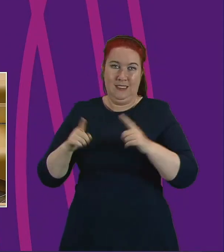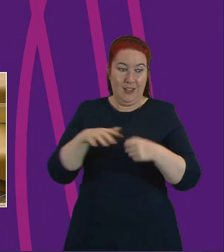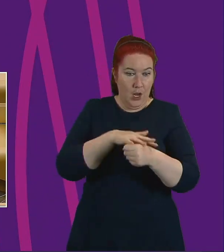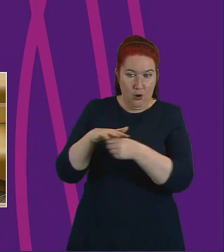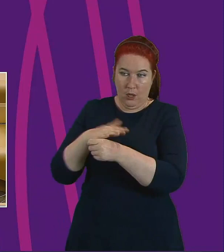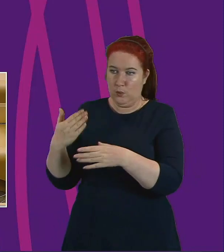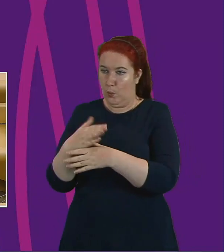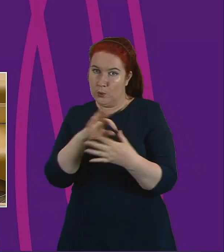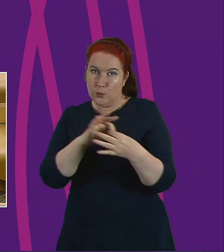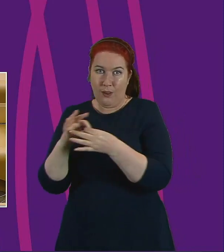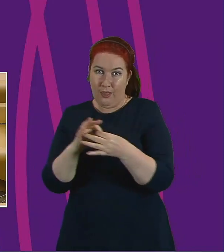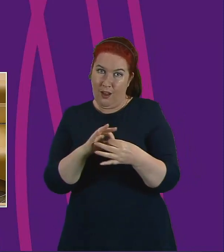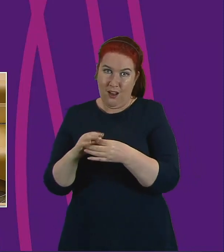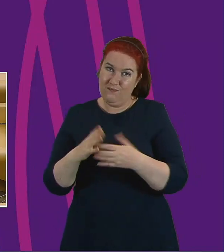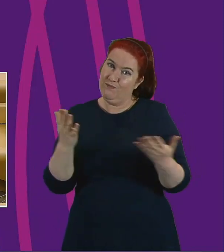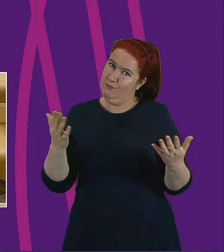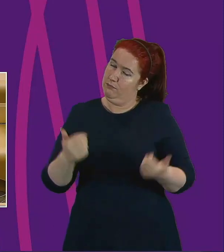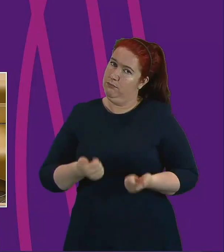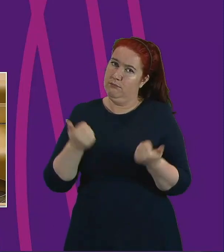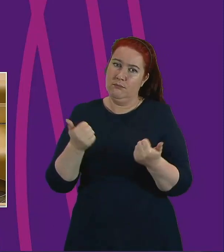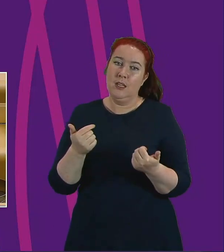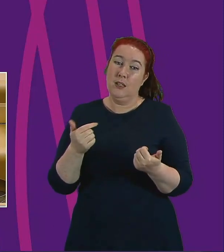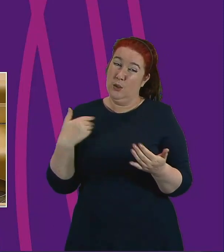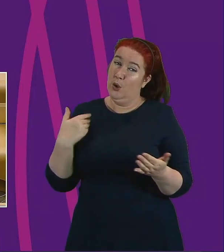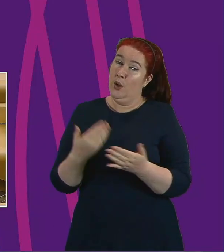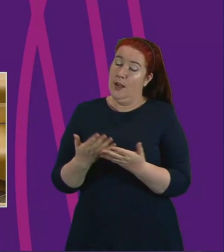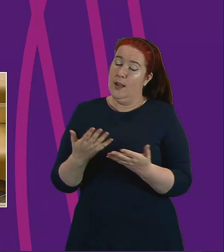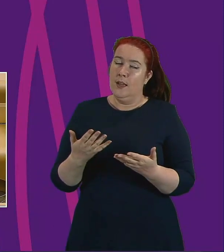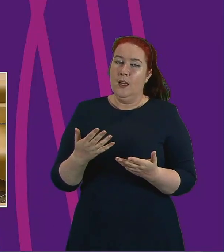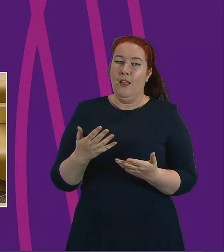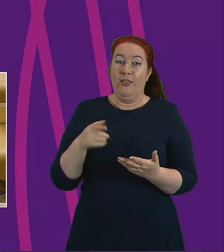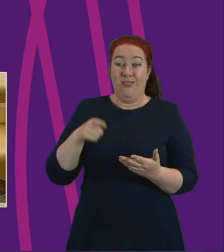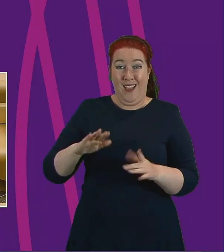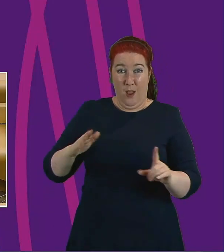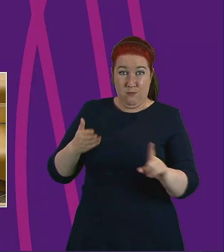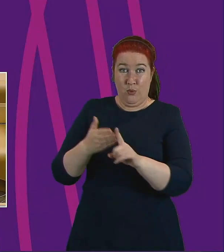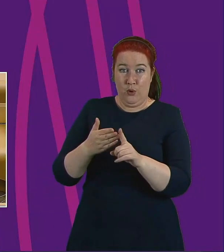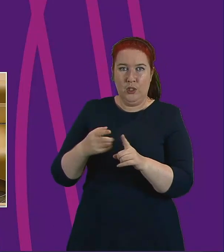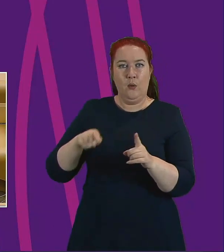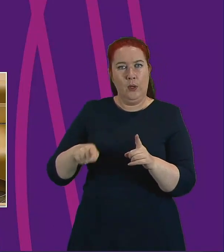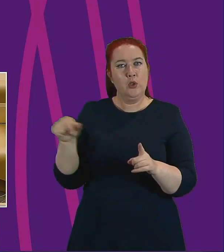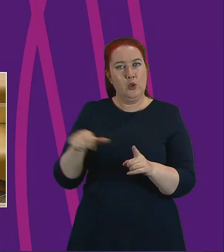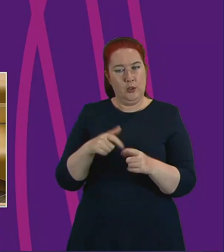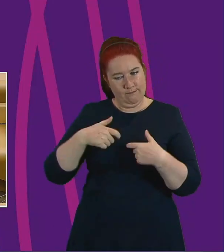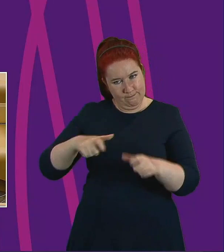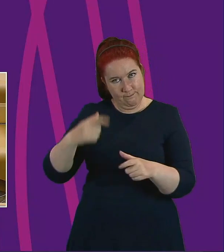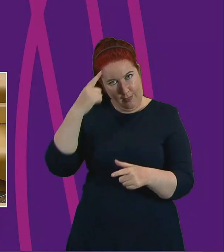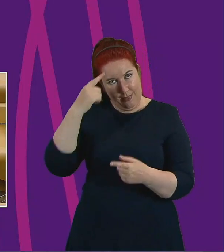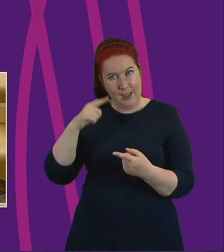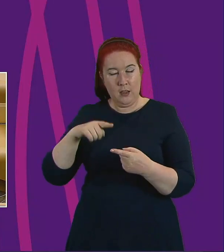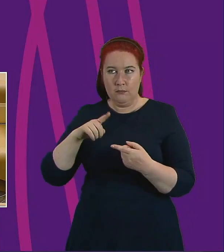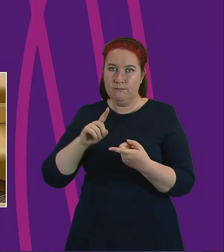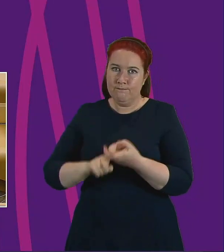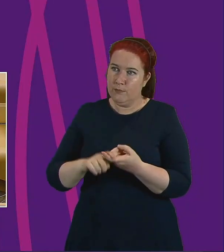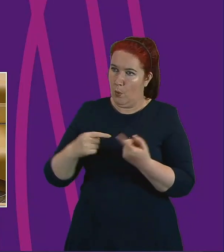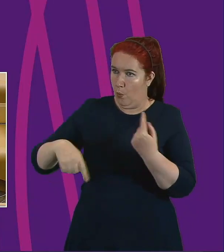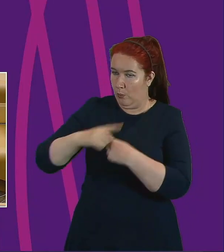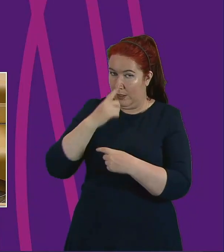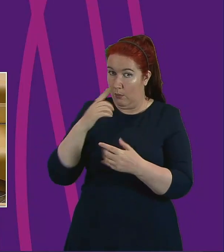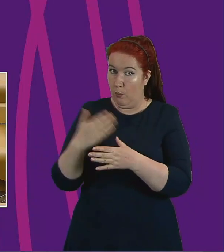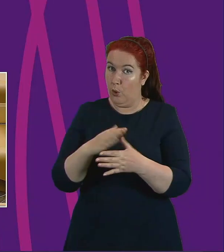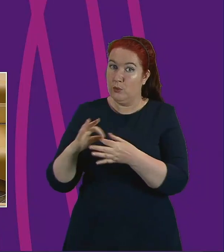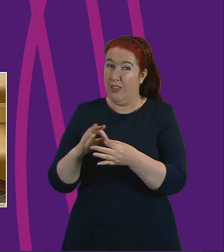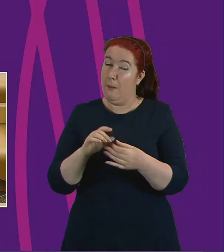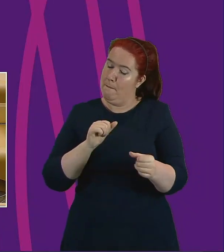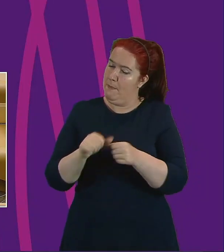So in conclusion, Deputy Presiding Officer, it is with this approach, this mindset, that I believe we can best tackle the challenges that